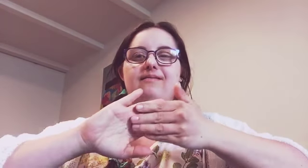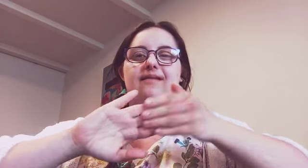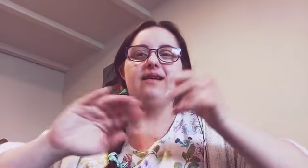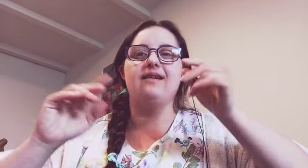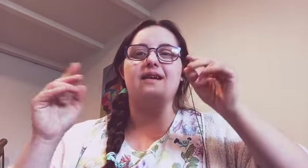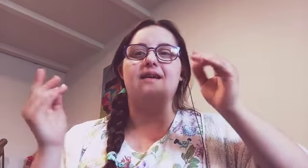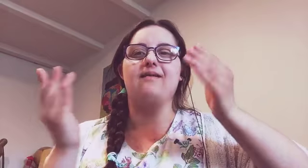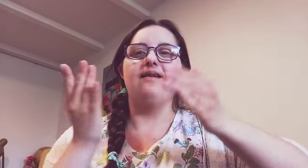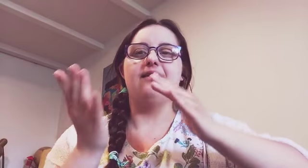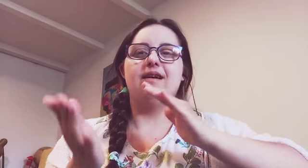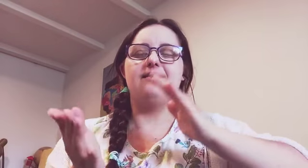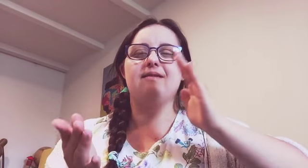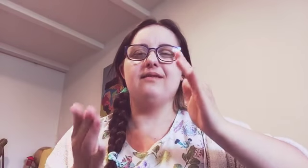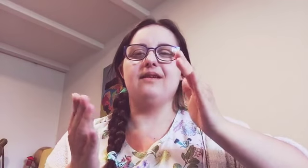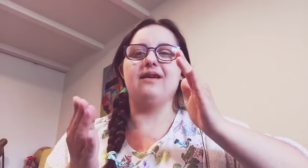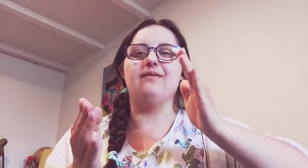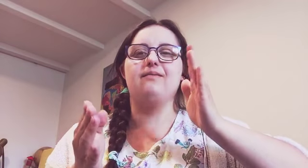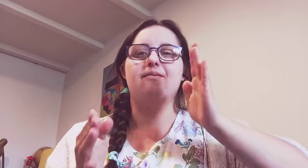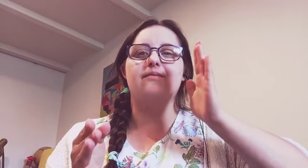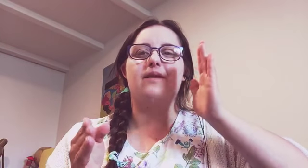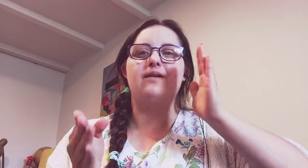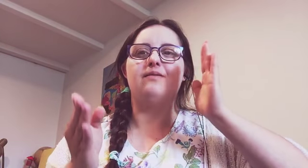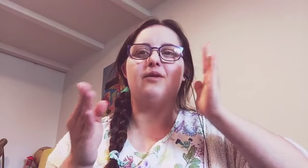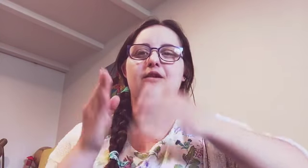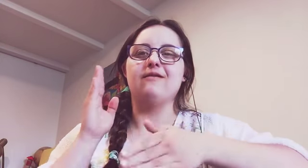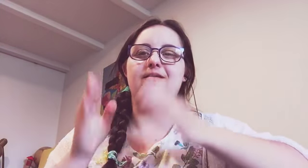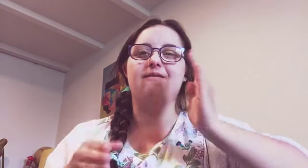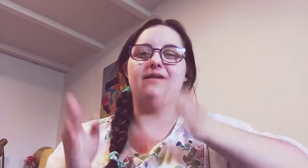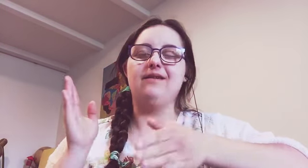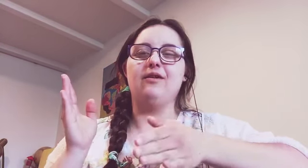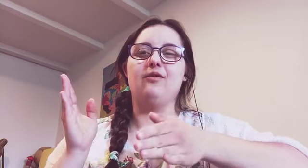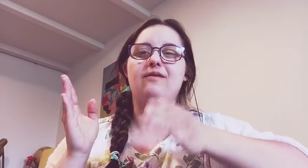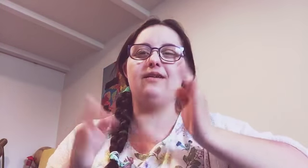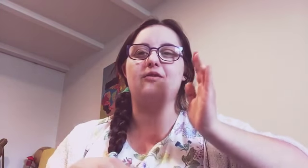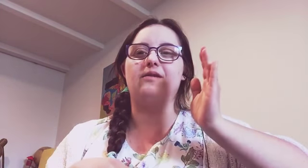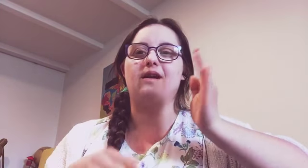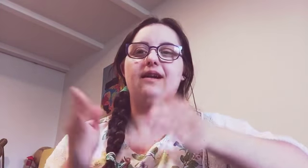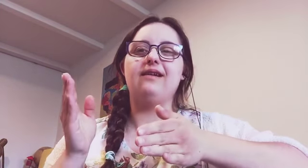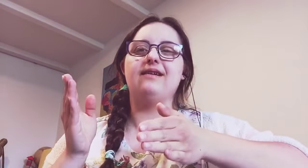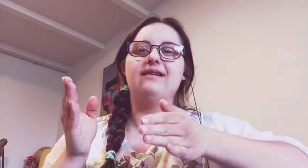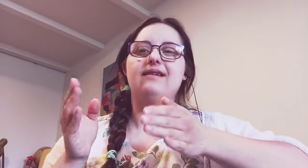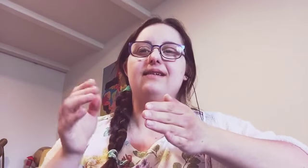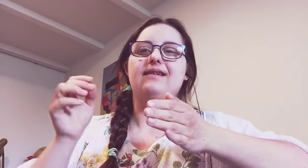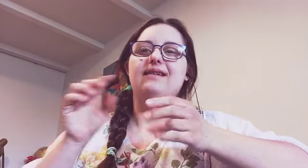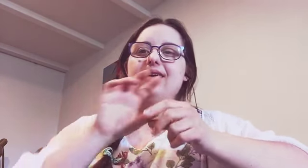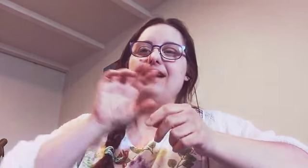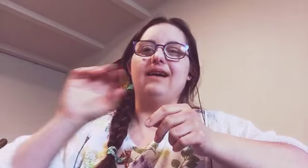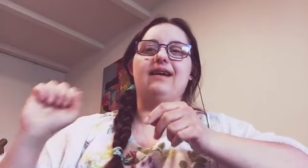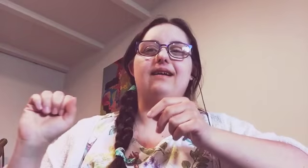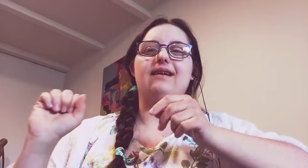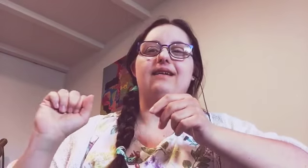cut parts of your video that you don't like and